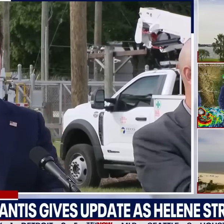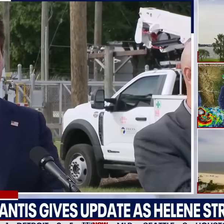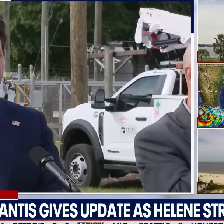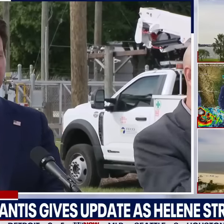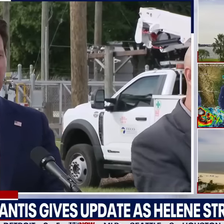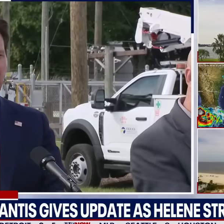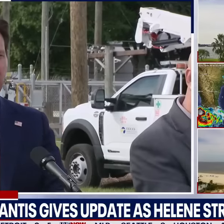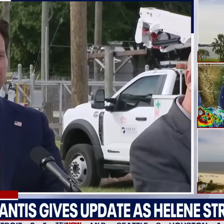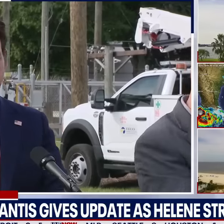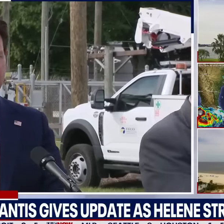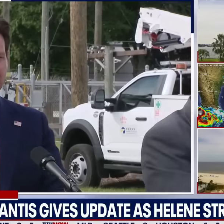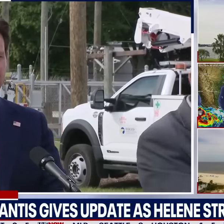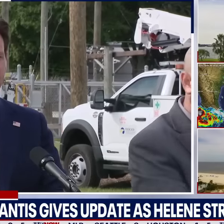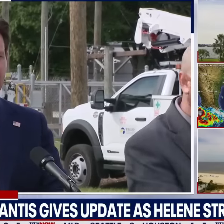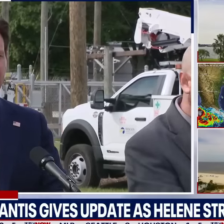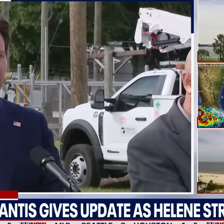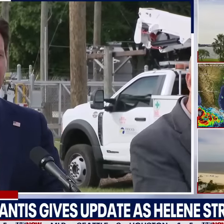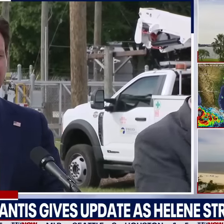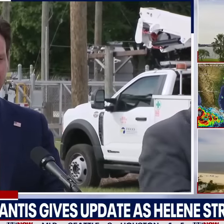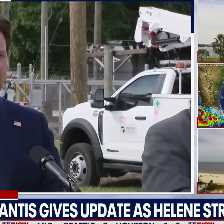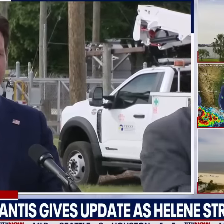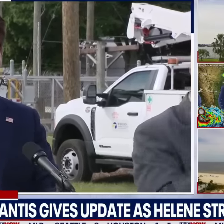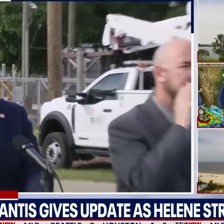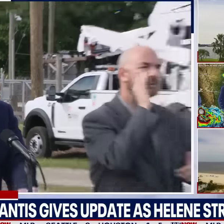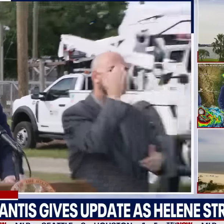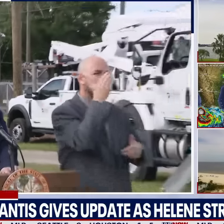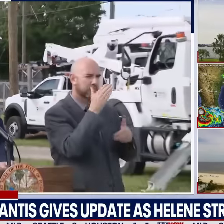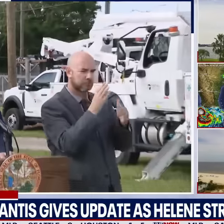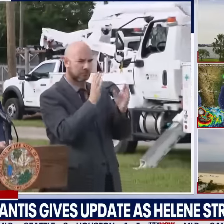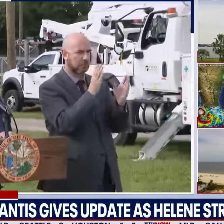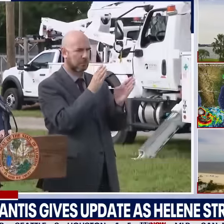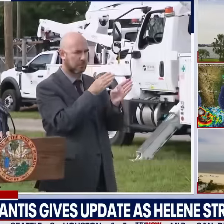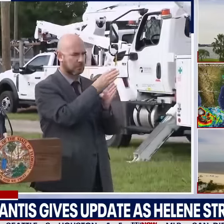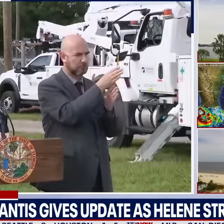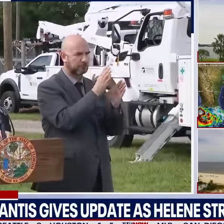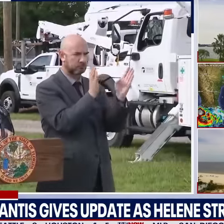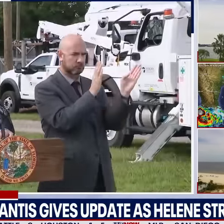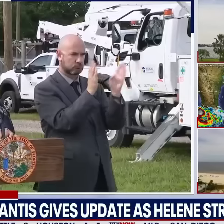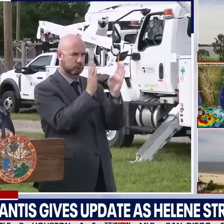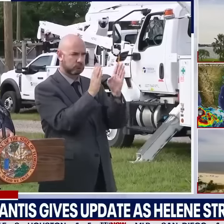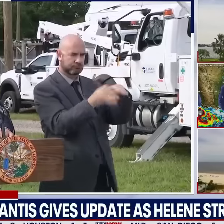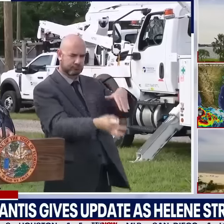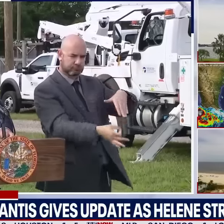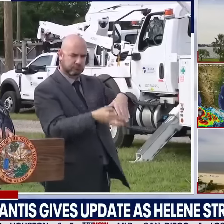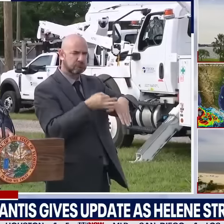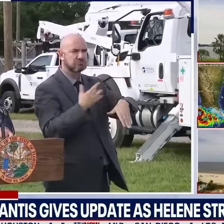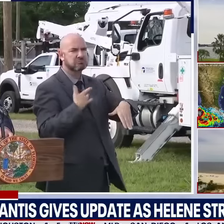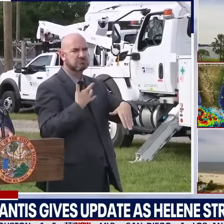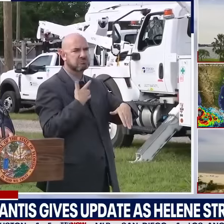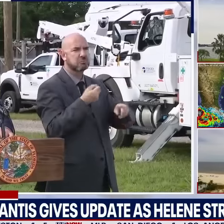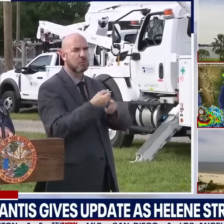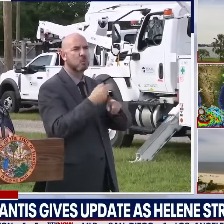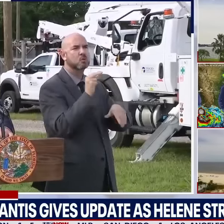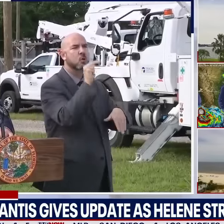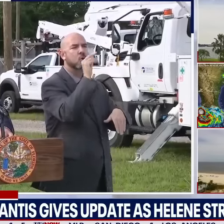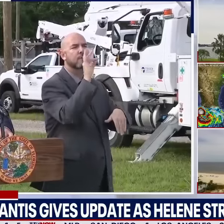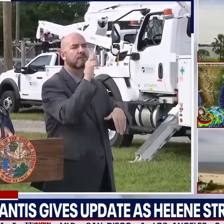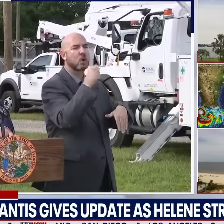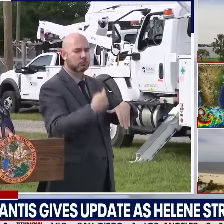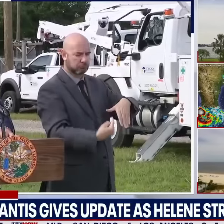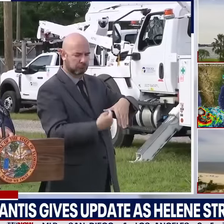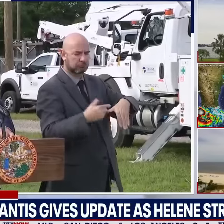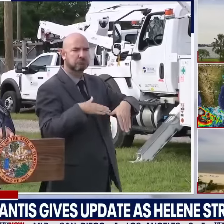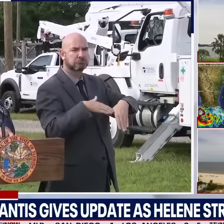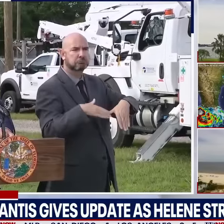now, so we do anticipate direct impact somewhere in the northern part of Florida, most likely in the